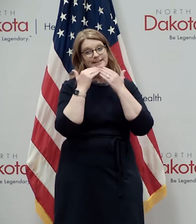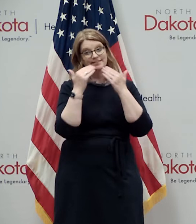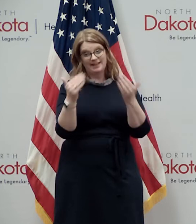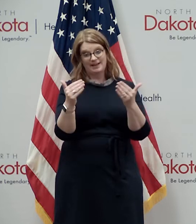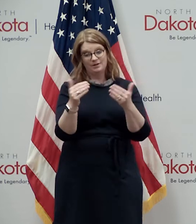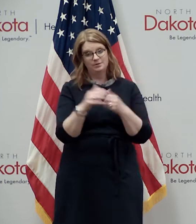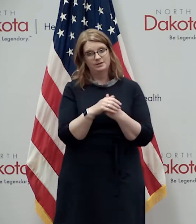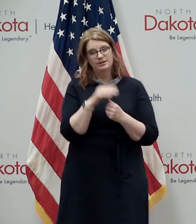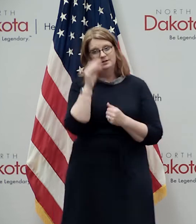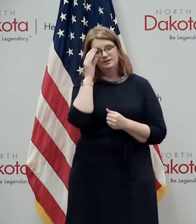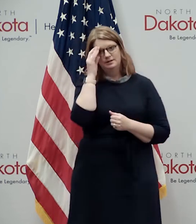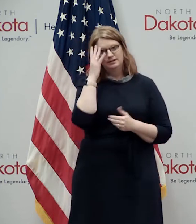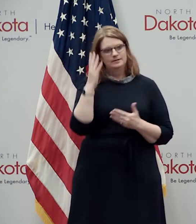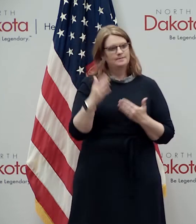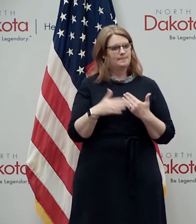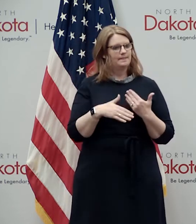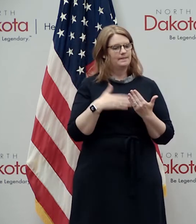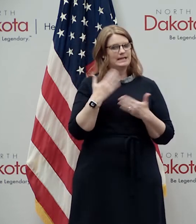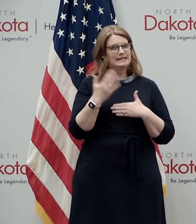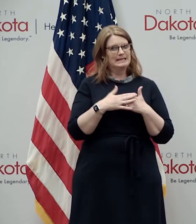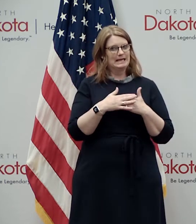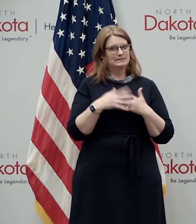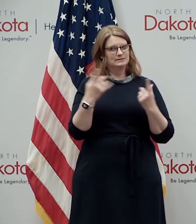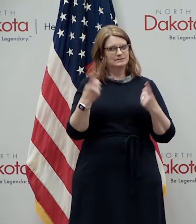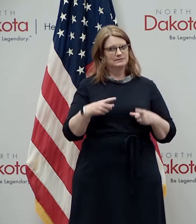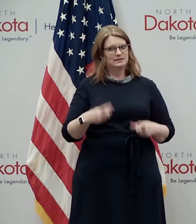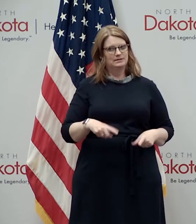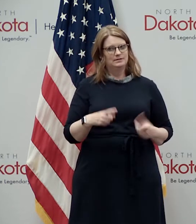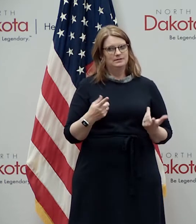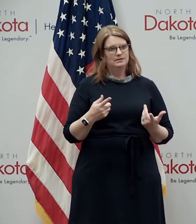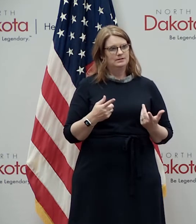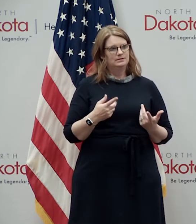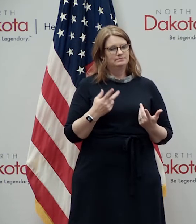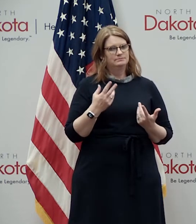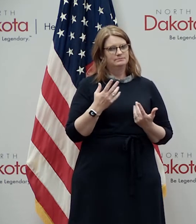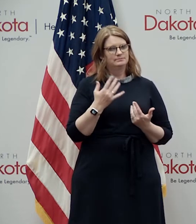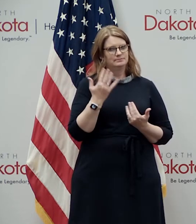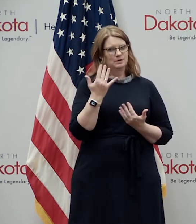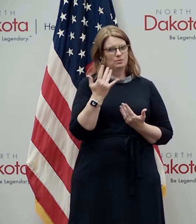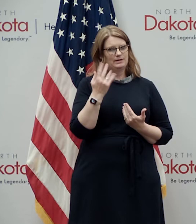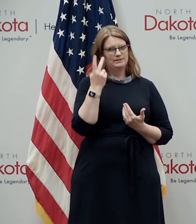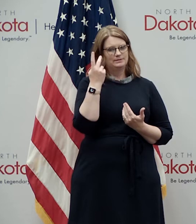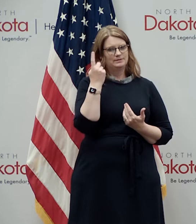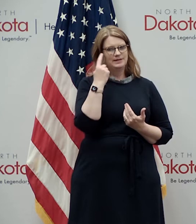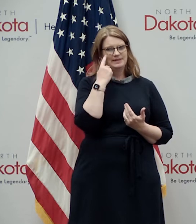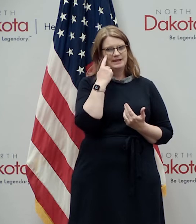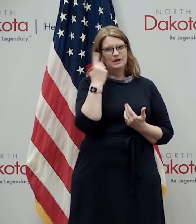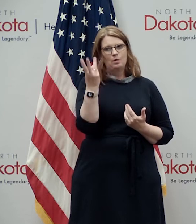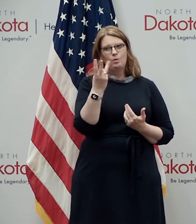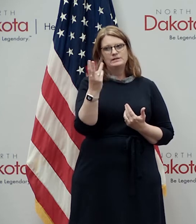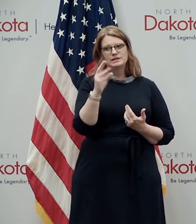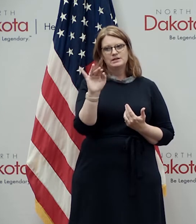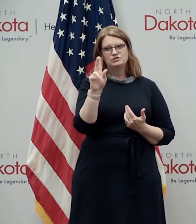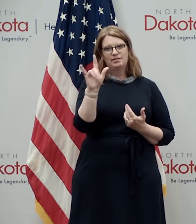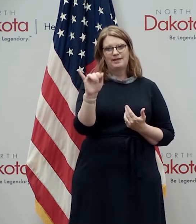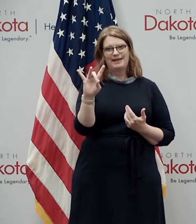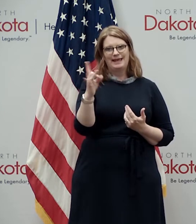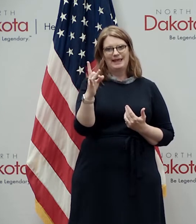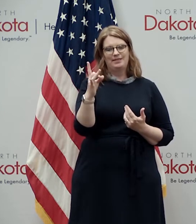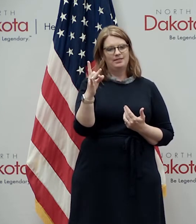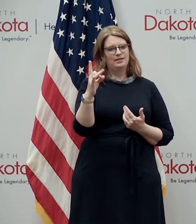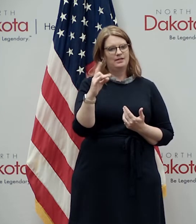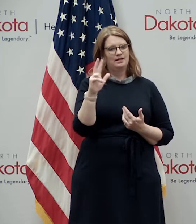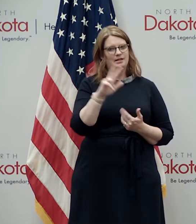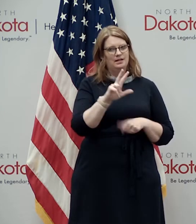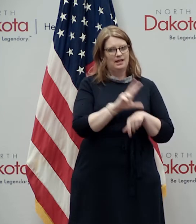and uh our next event is going to be tbd but we're thinking about it being wednesday july 8th at 3